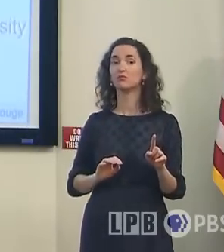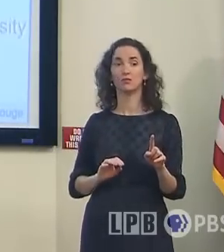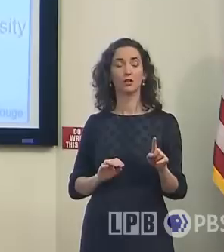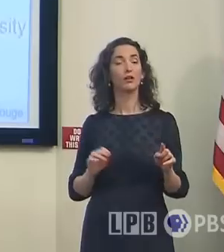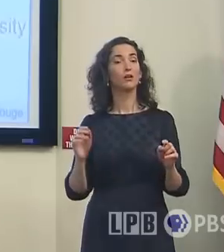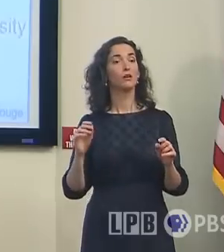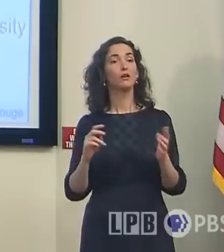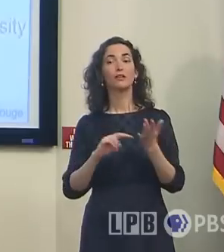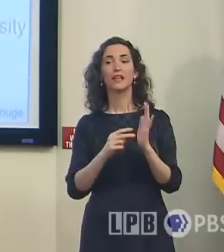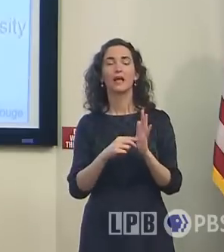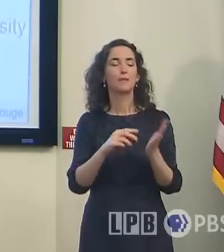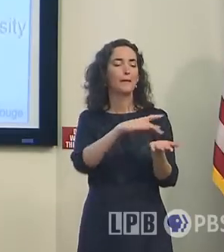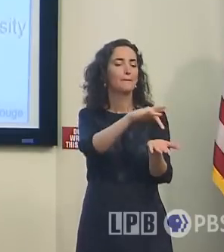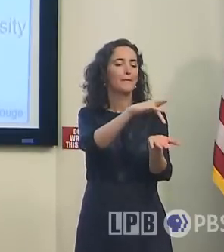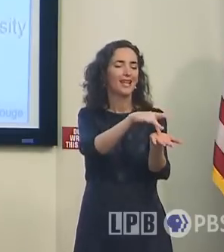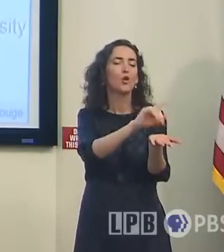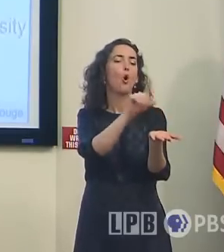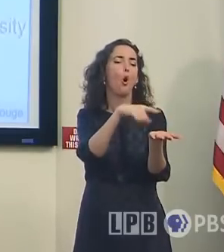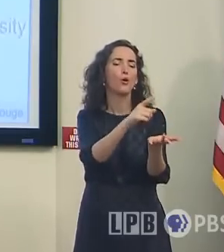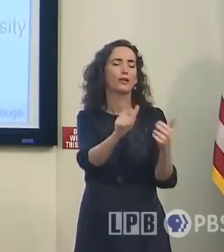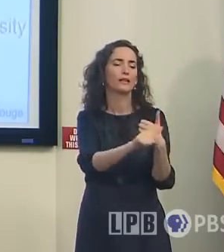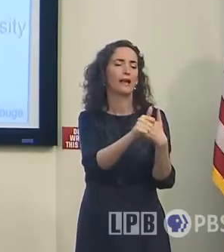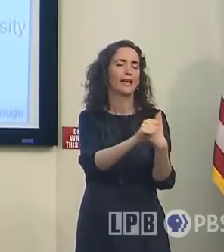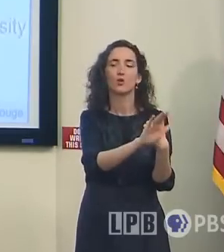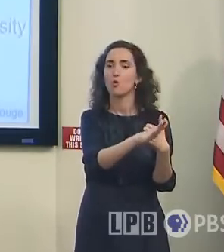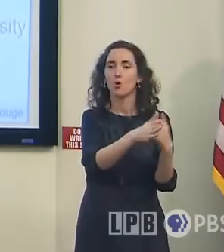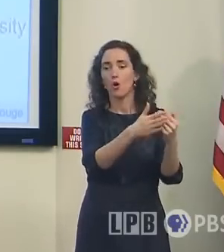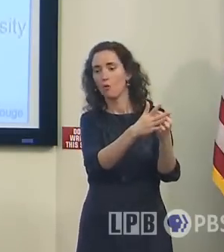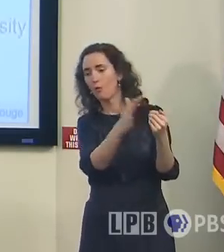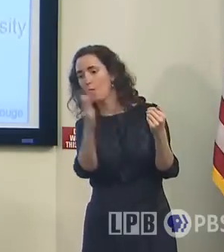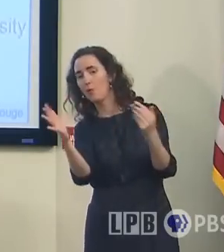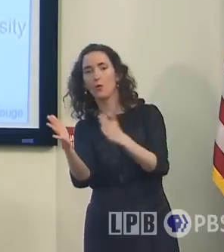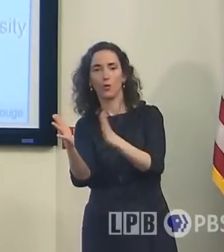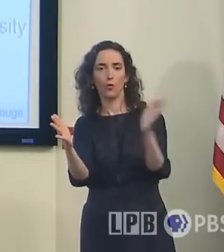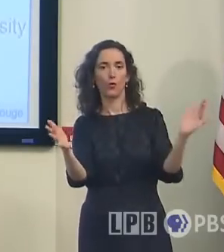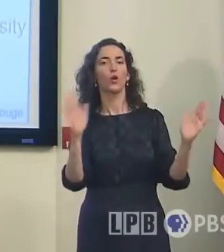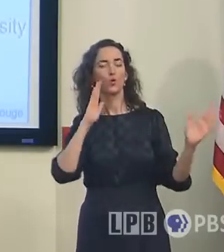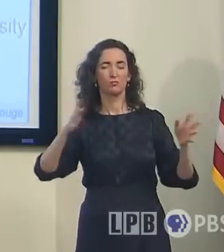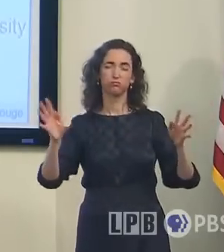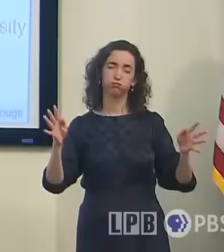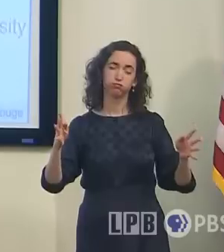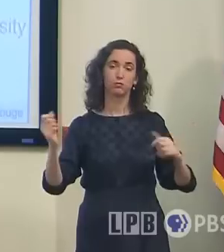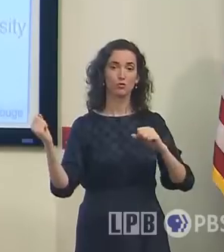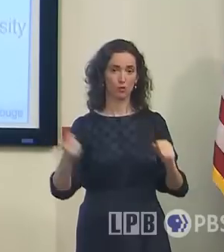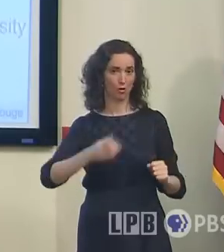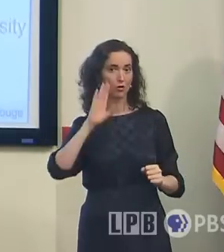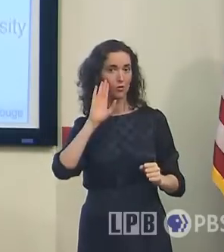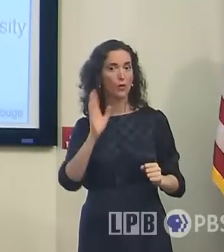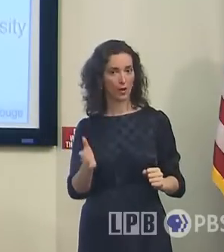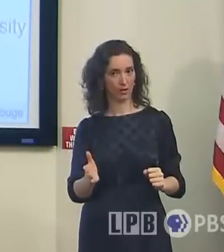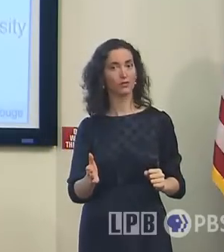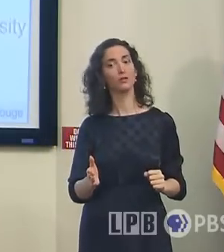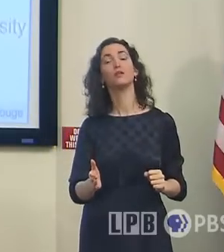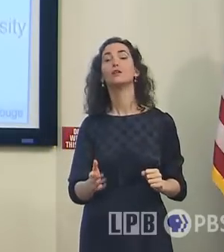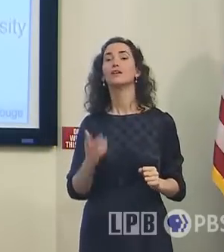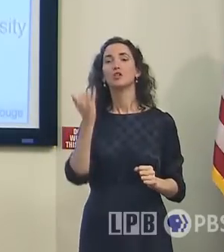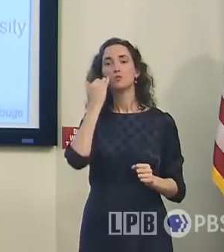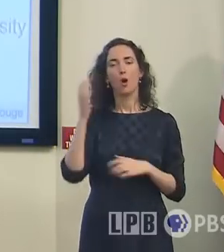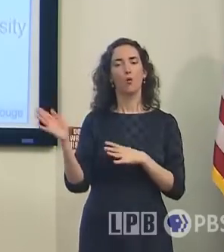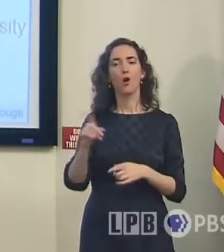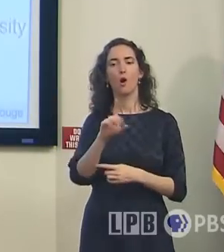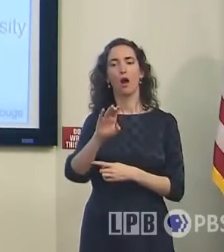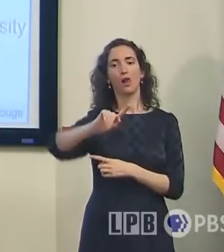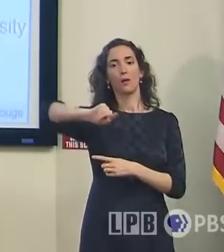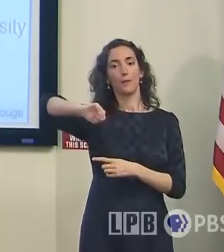not have to be near the center of this storm to have significant impacts. Winds of 100 miles per hour will do significant damage